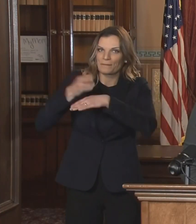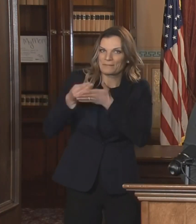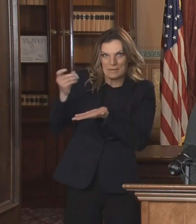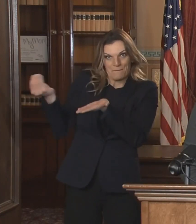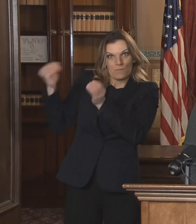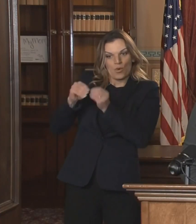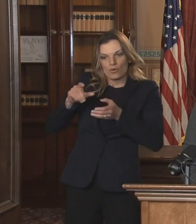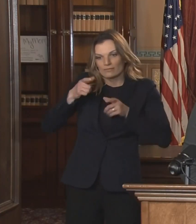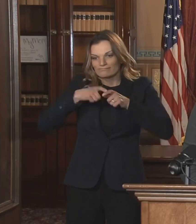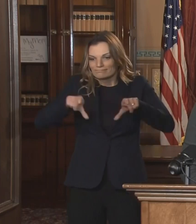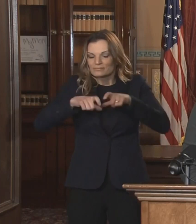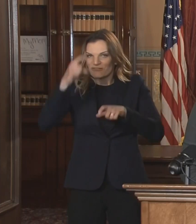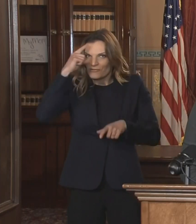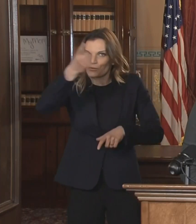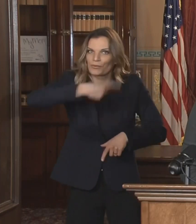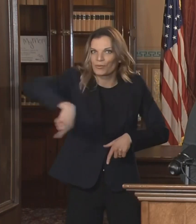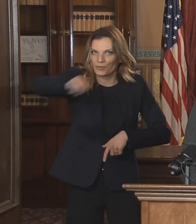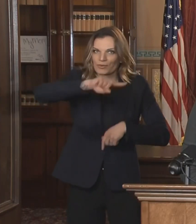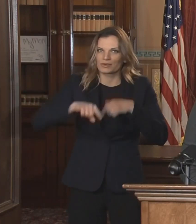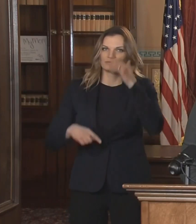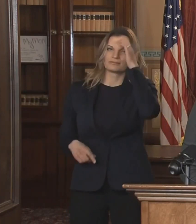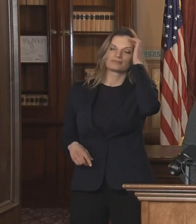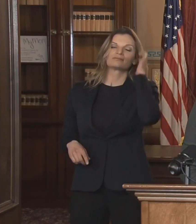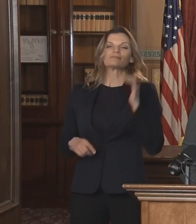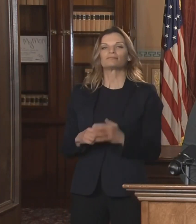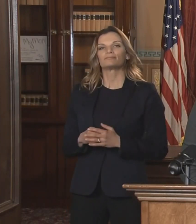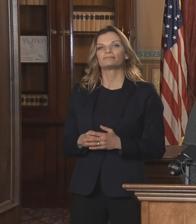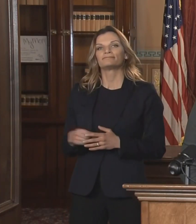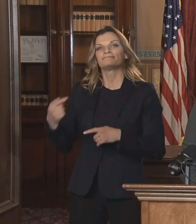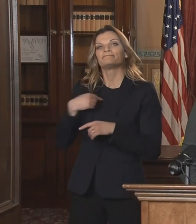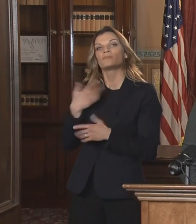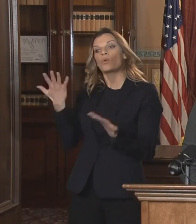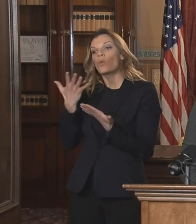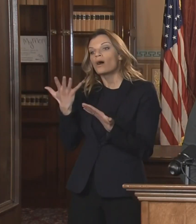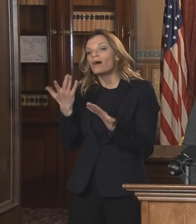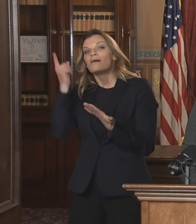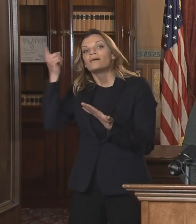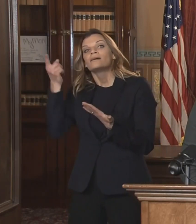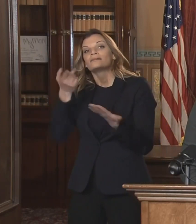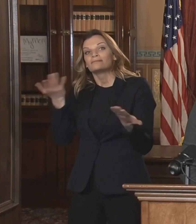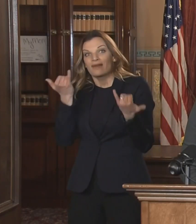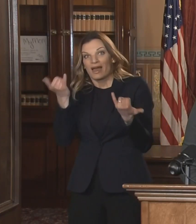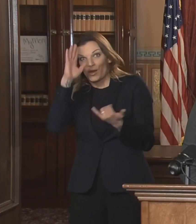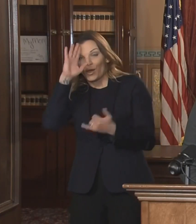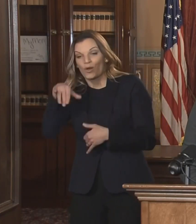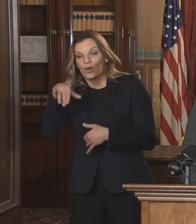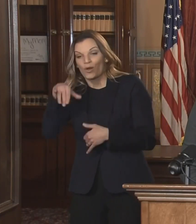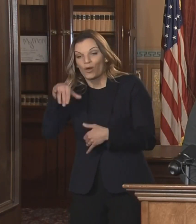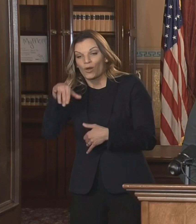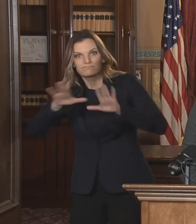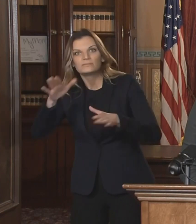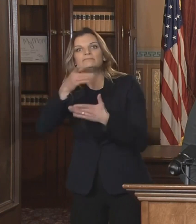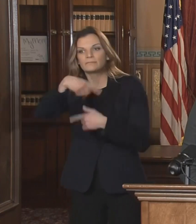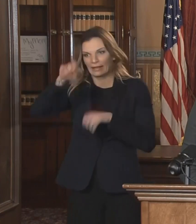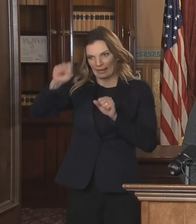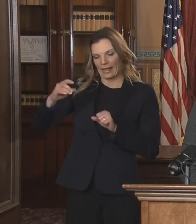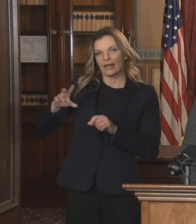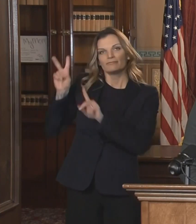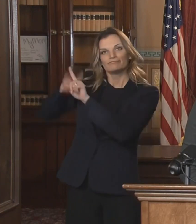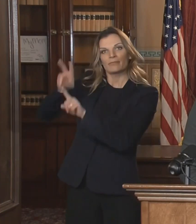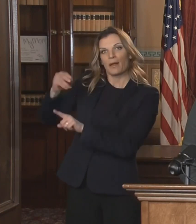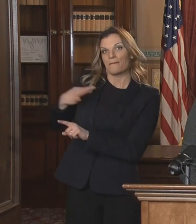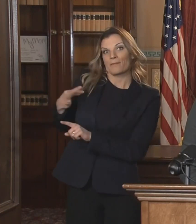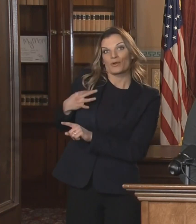executive orders to provide temporary extension of unemployment benefits to 26 weeks, but this